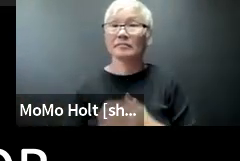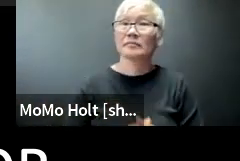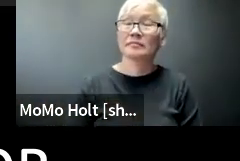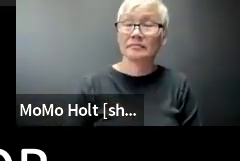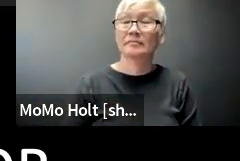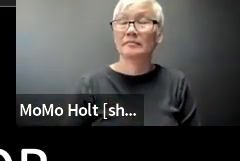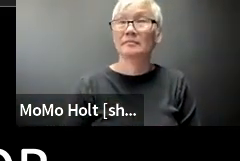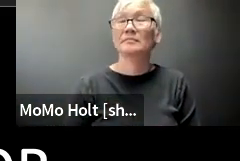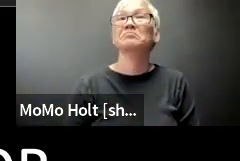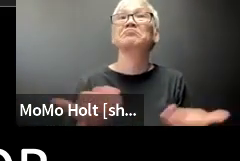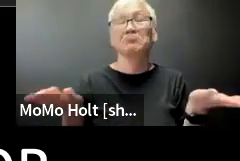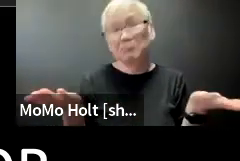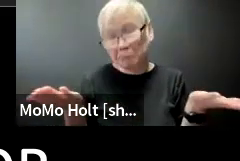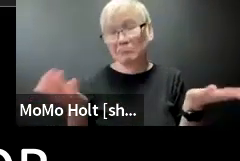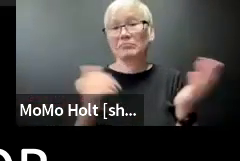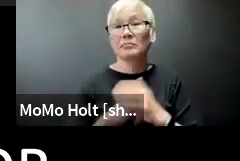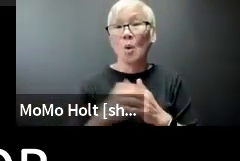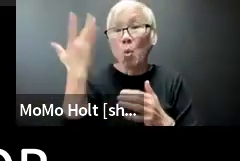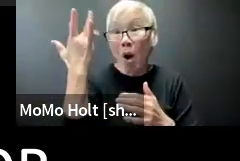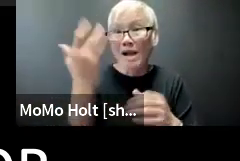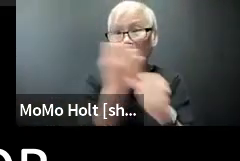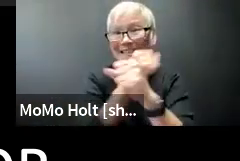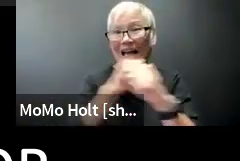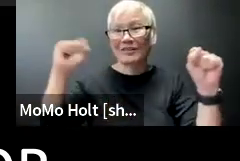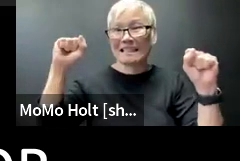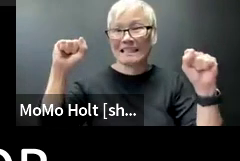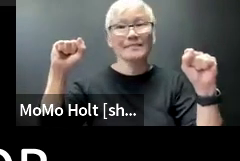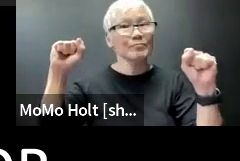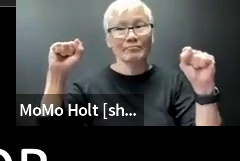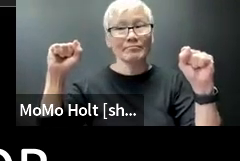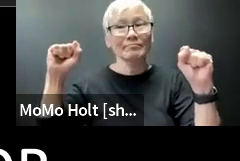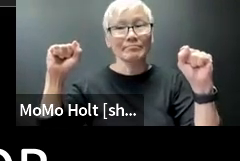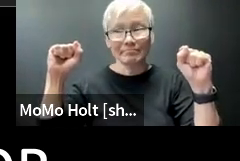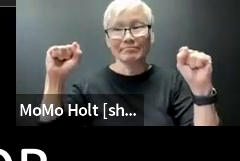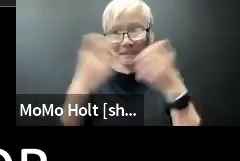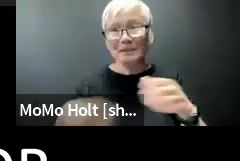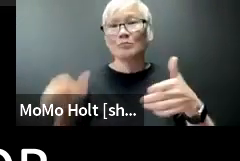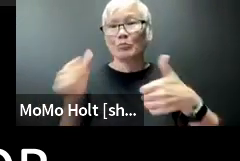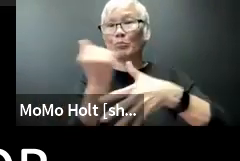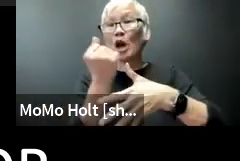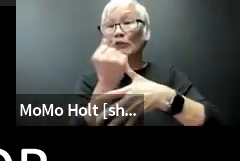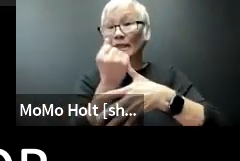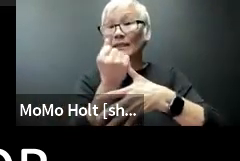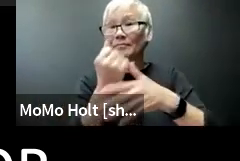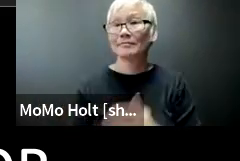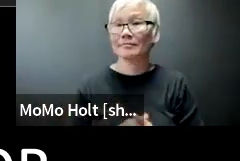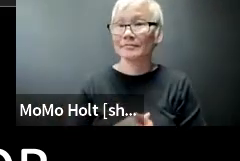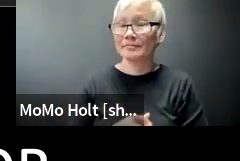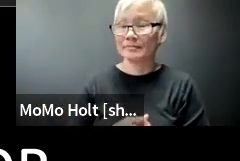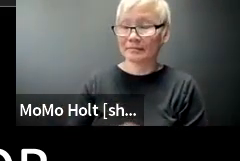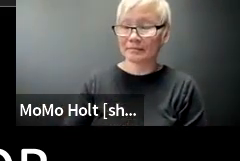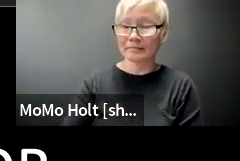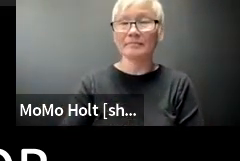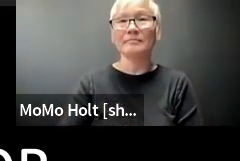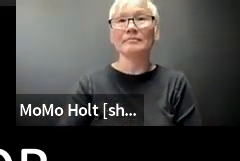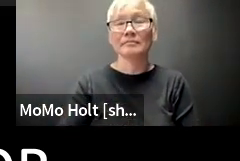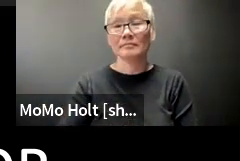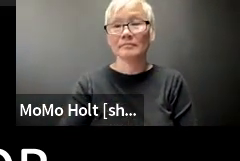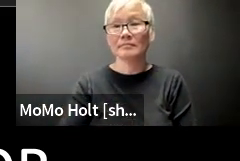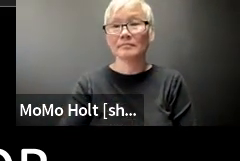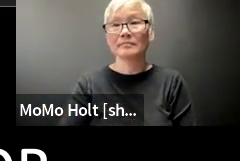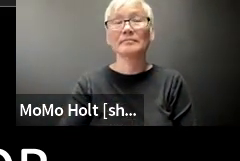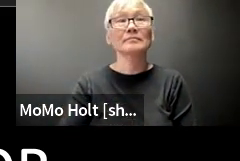throw these band-aids on and make the fixes well because of safety right that's the priority